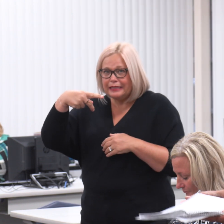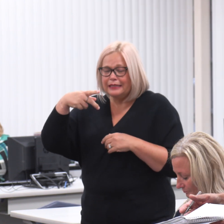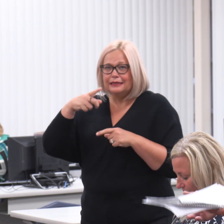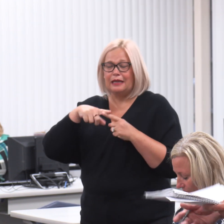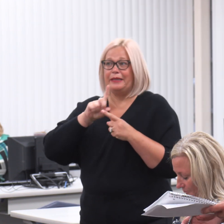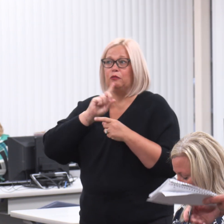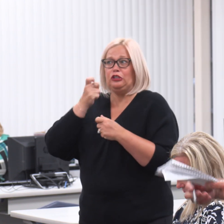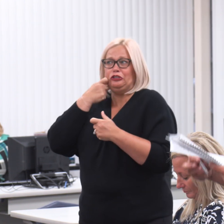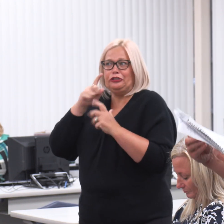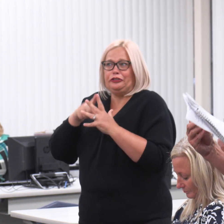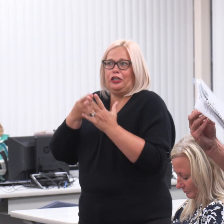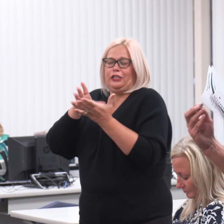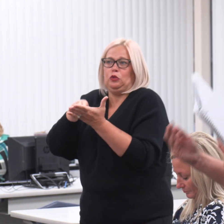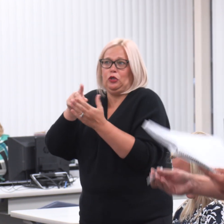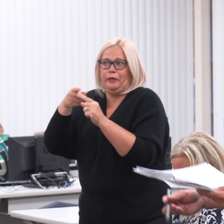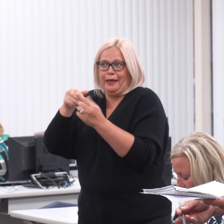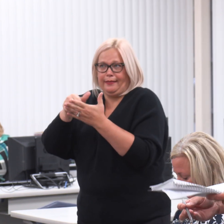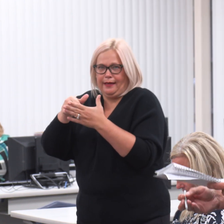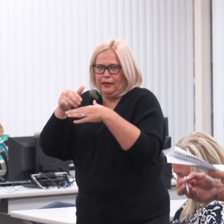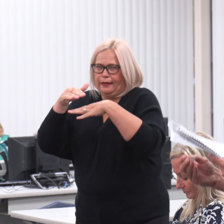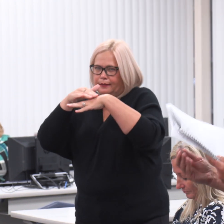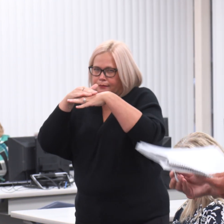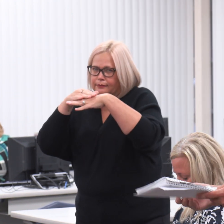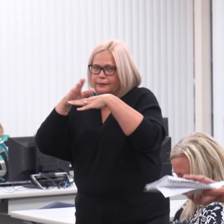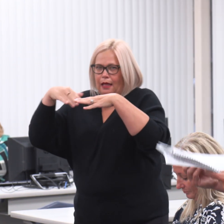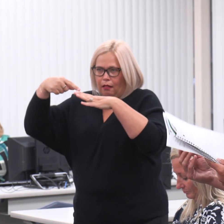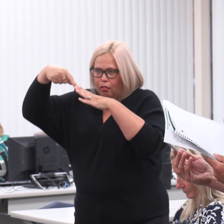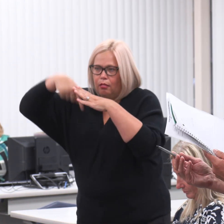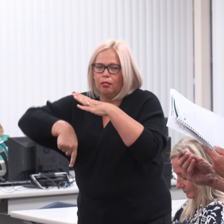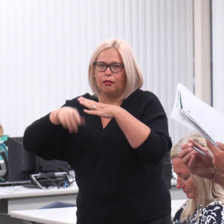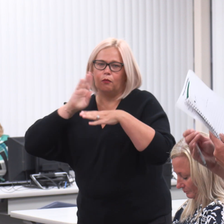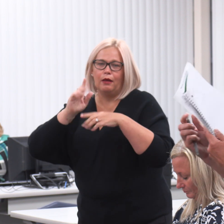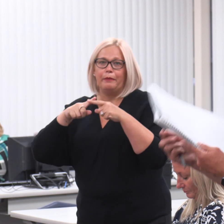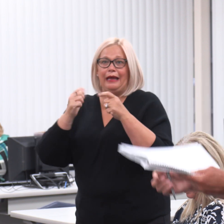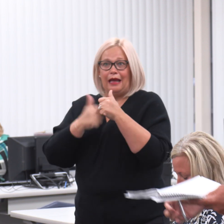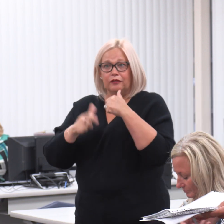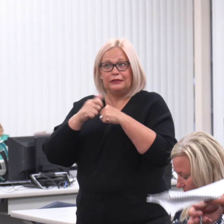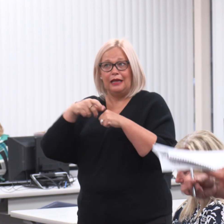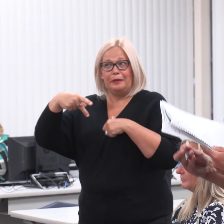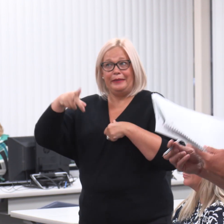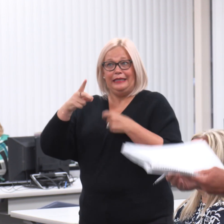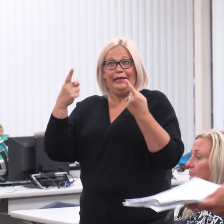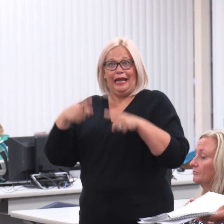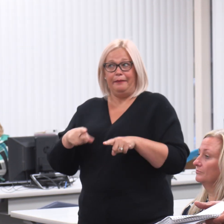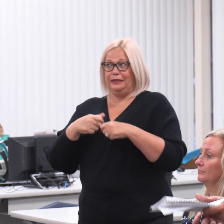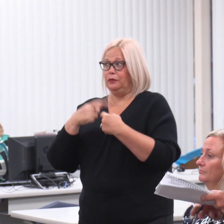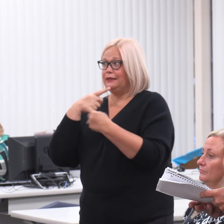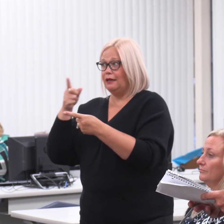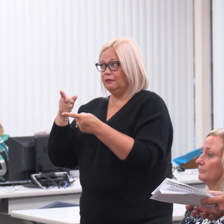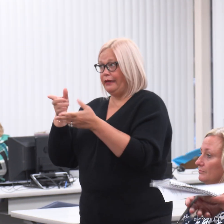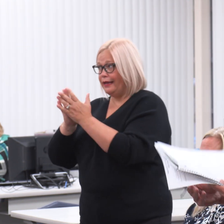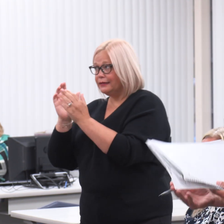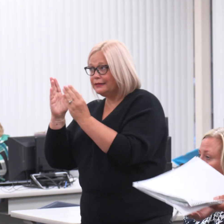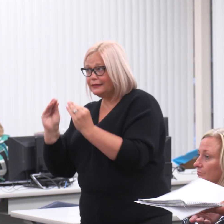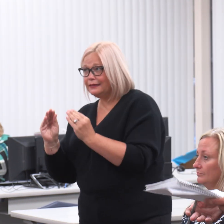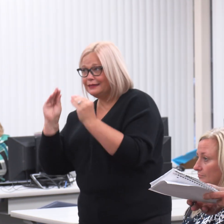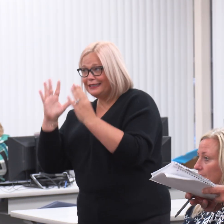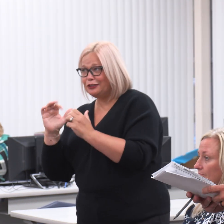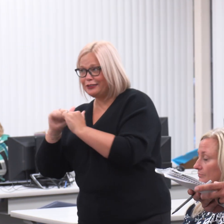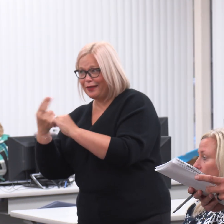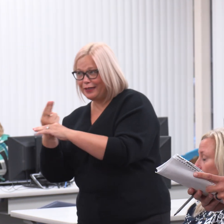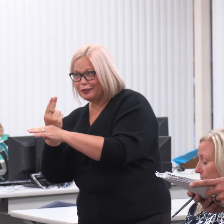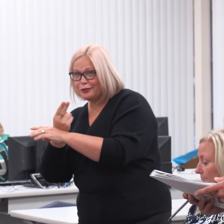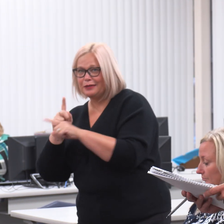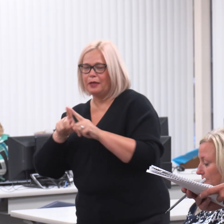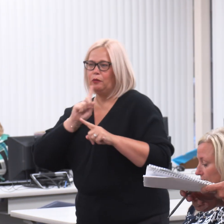we're just scratching the surfaces, but every meeting, our PD, we're having teachers share out what they're doing. And it just really is